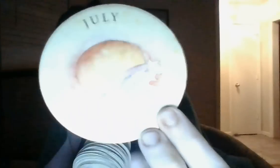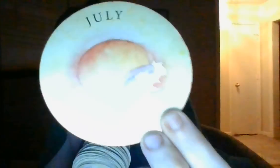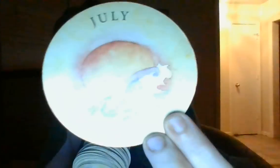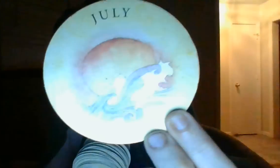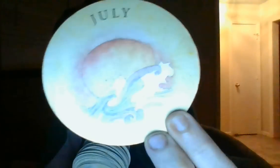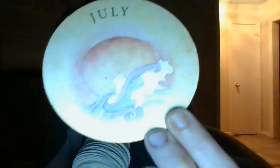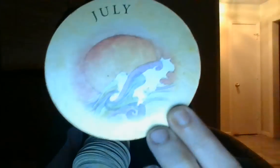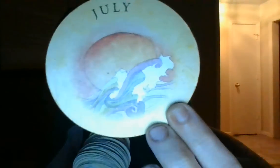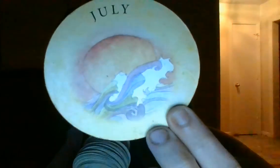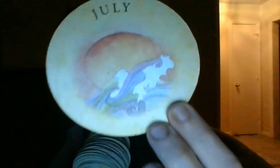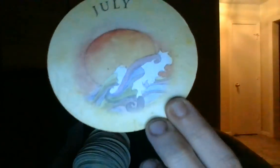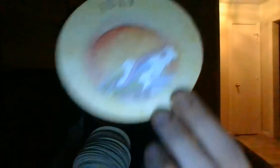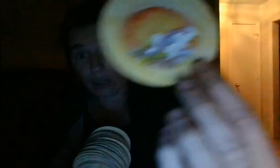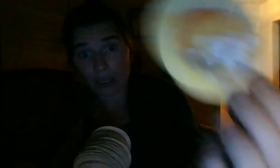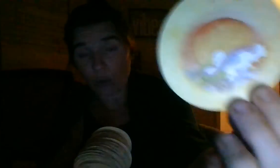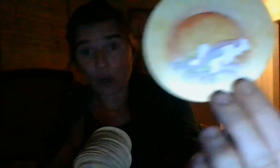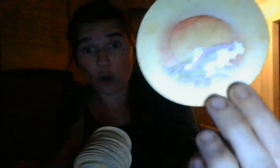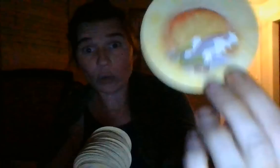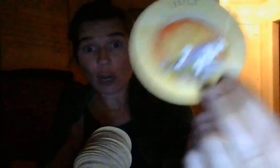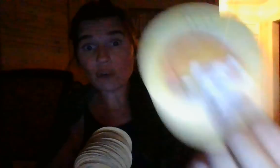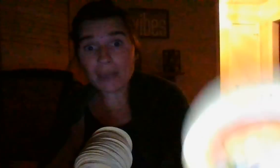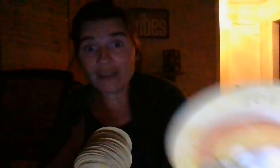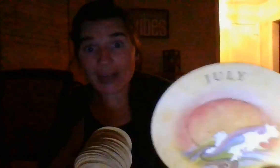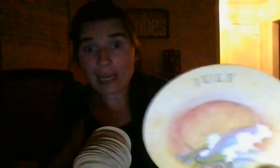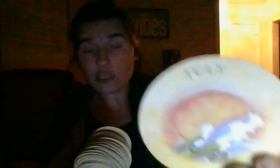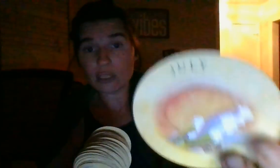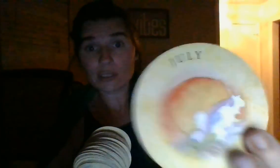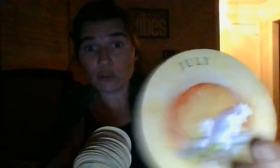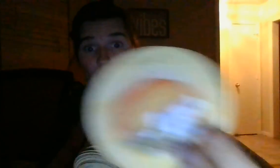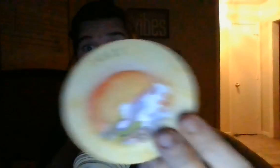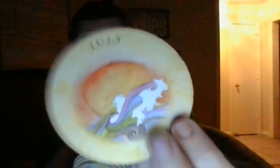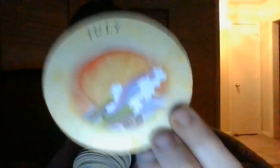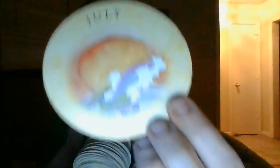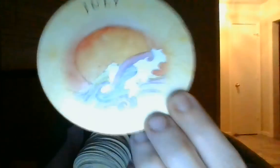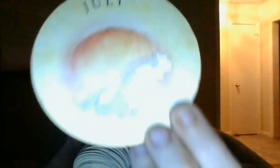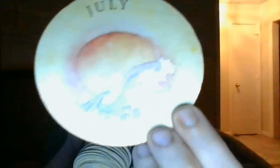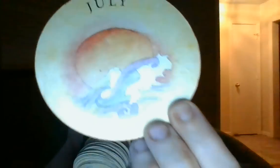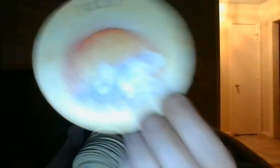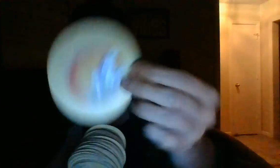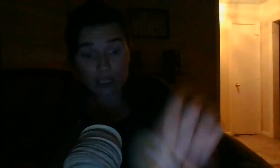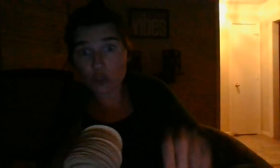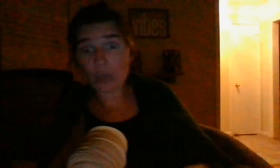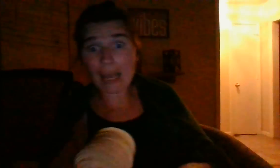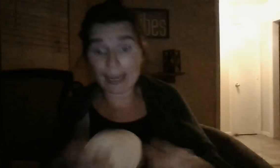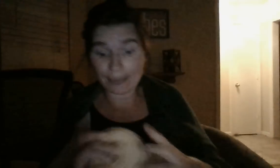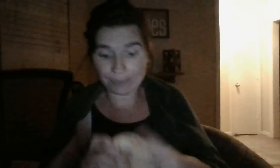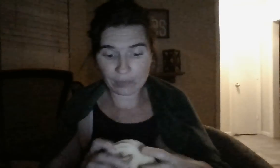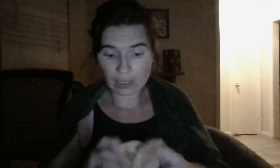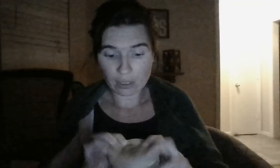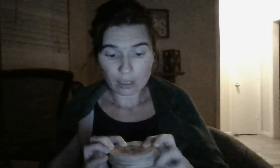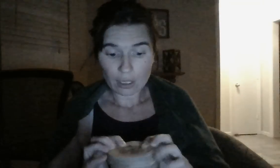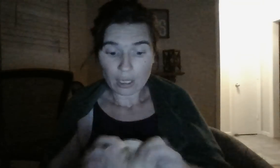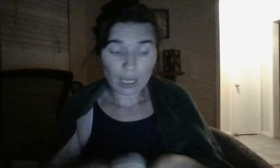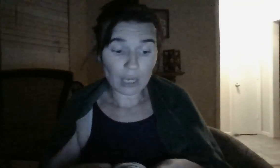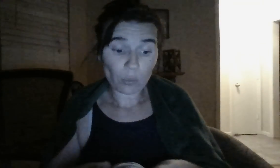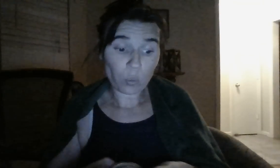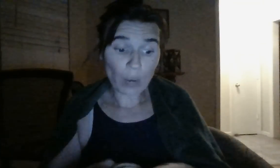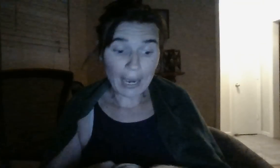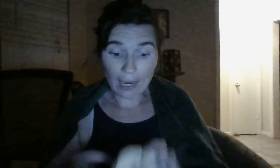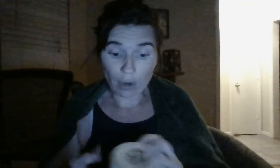vacationed in July. On, I heard many vacations. So, she could have taken one of the vacations in July. Oh, wow.